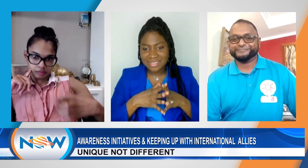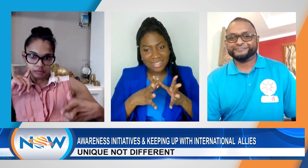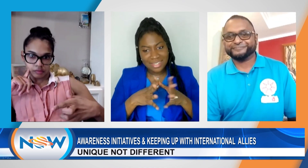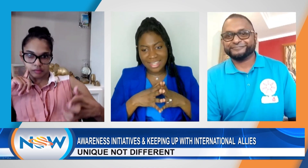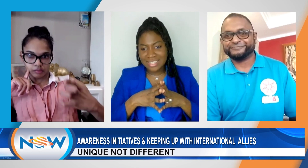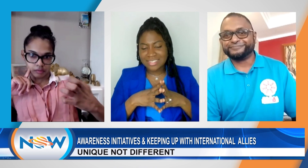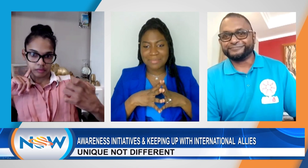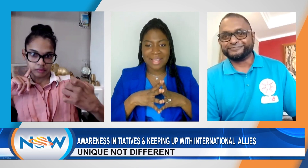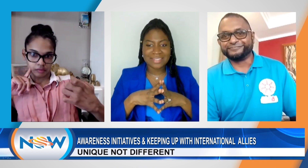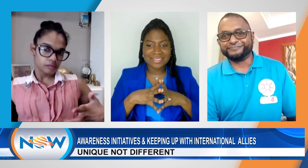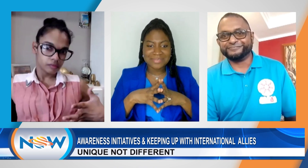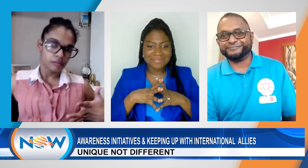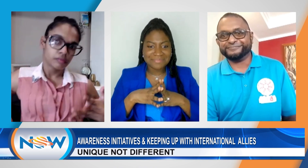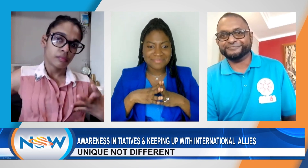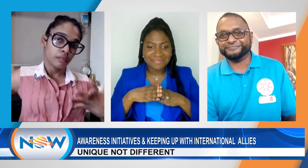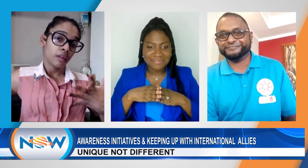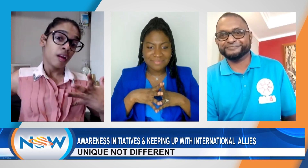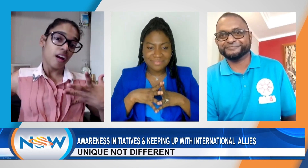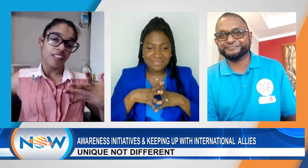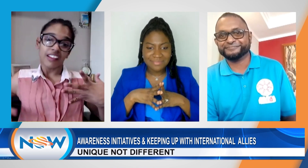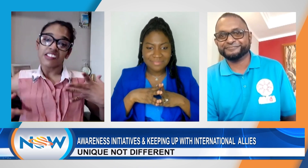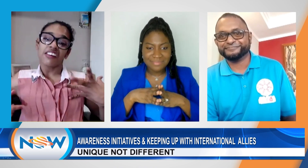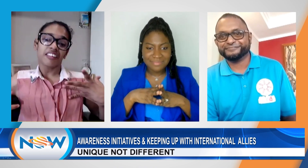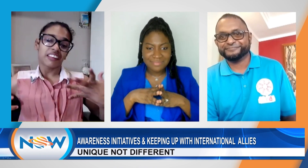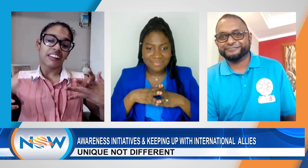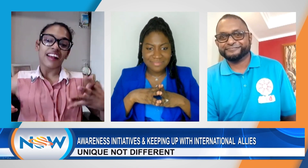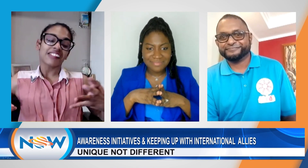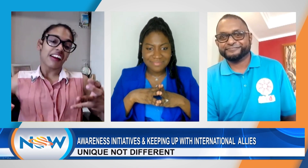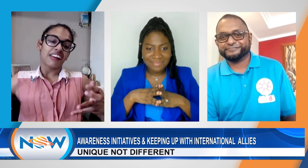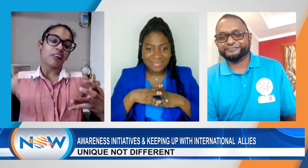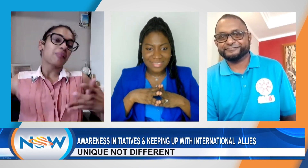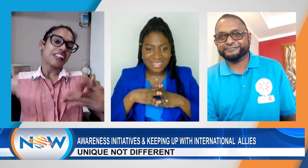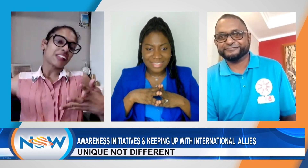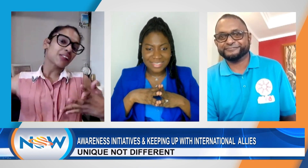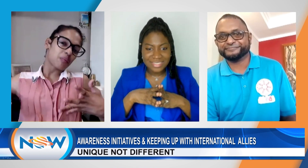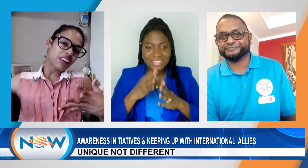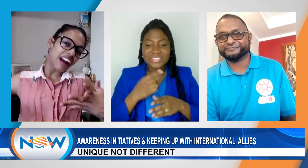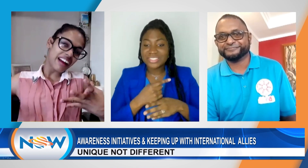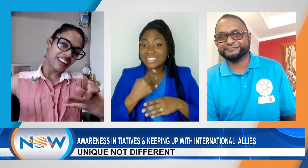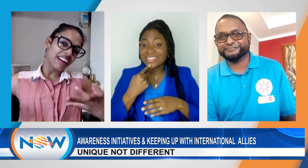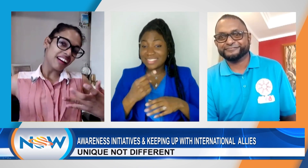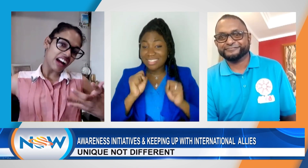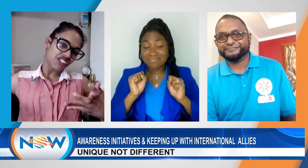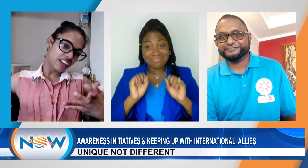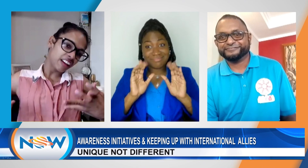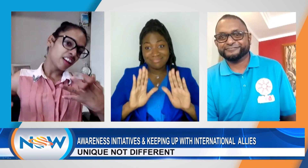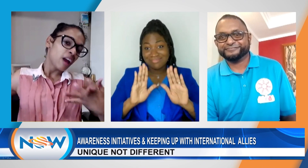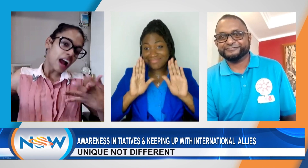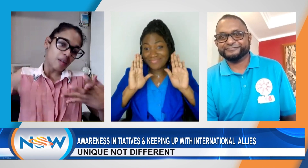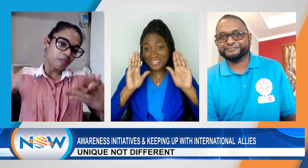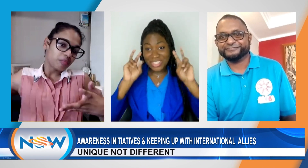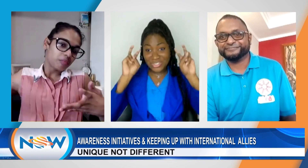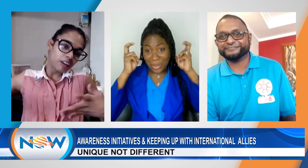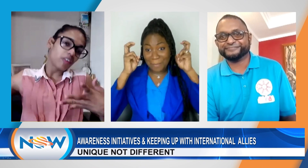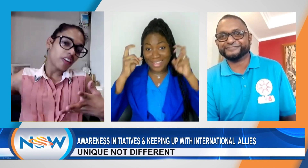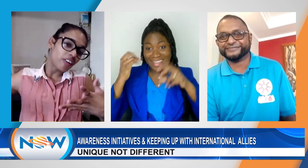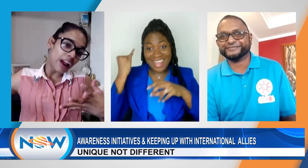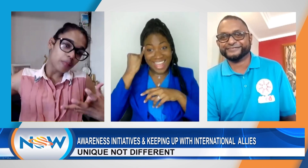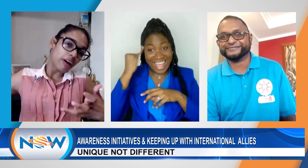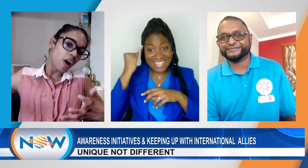and I'll stick by it. That's an amazing topic, idea, actually. You know, crime and